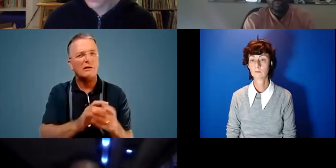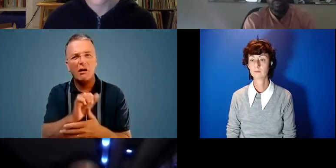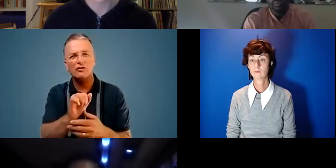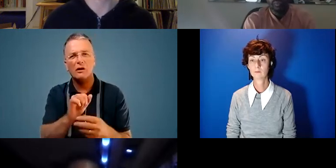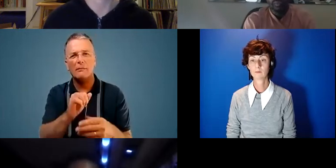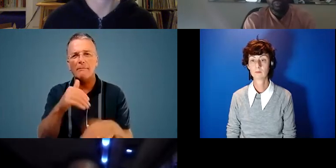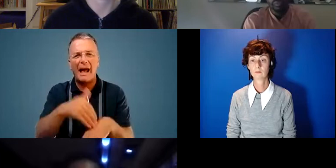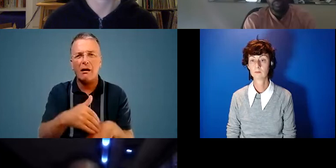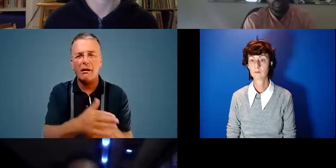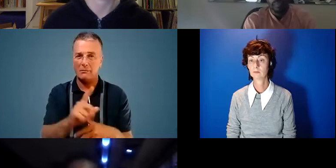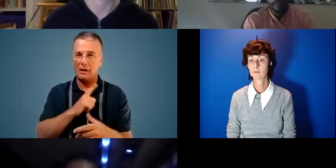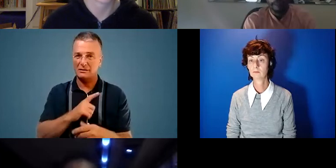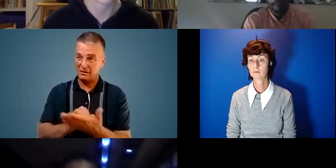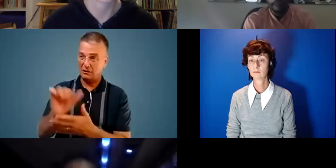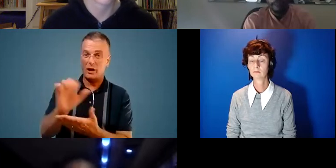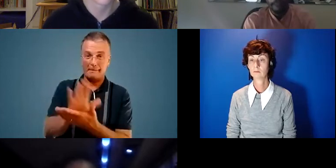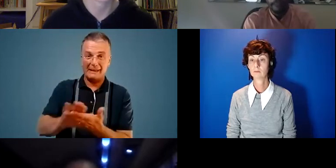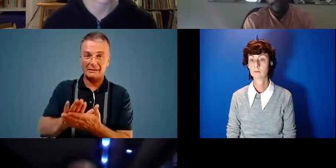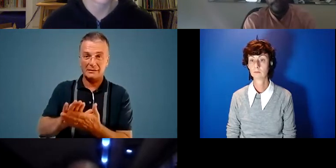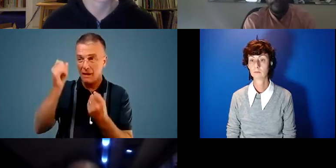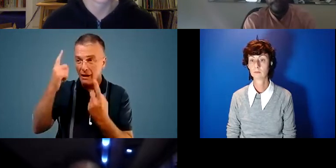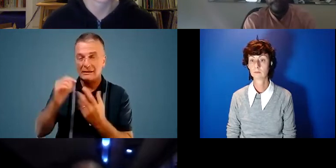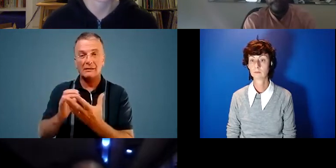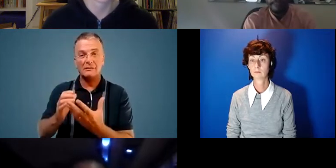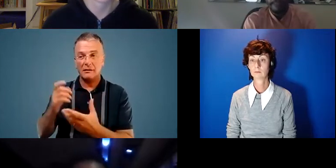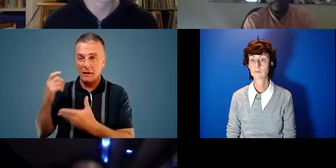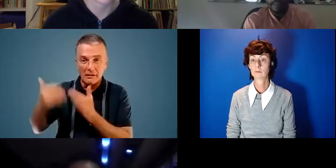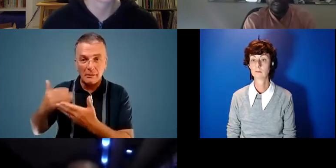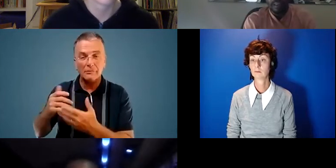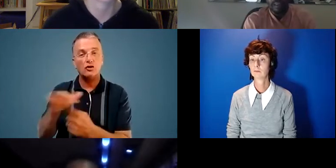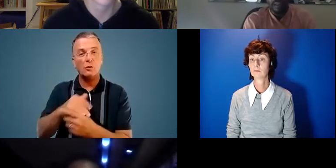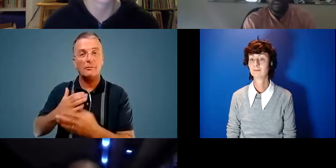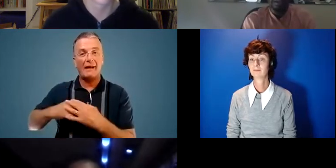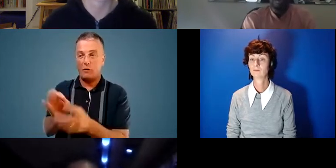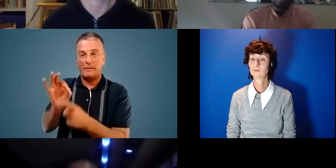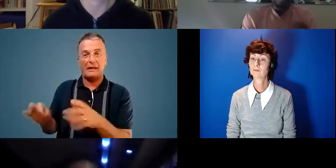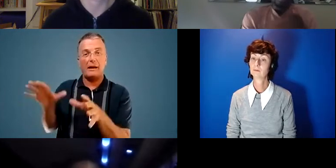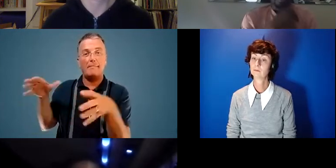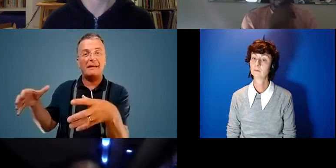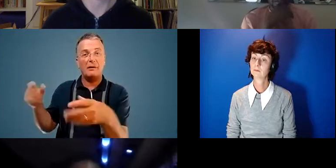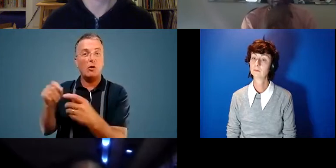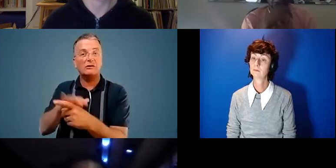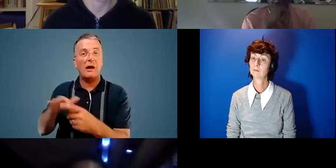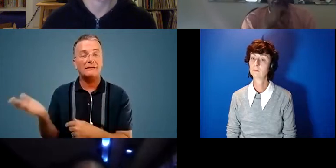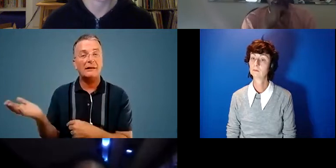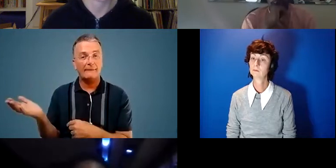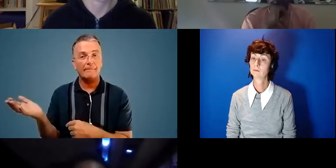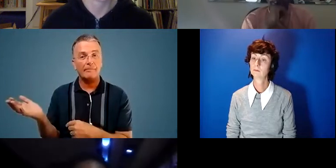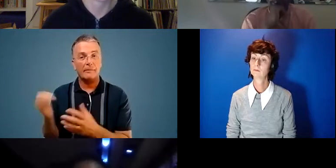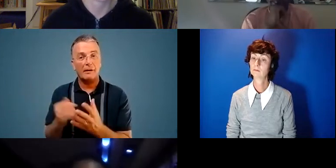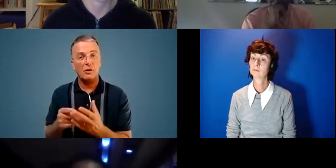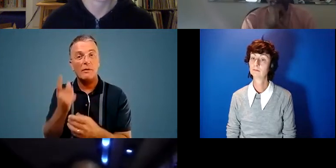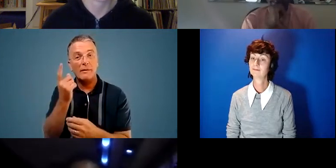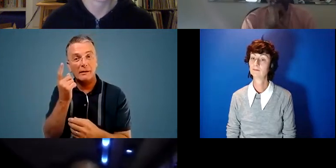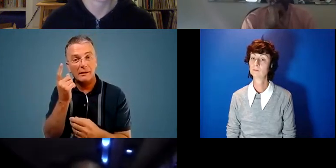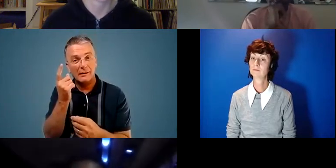by definition, culture means the ideas, customs and social behaviour of a particular people or society. And so sustainability discourse